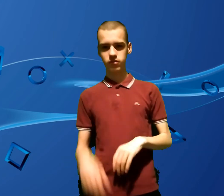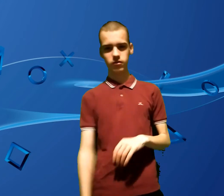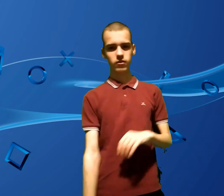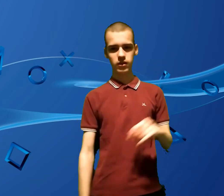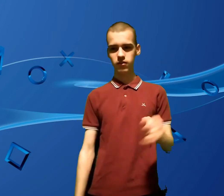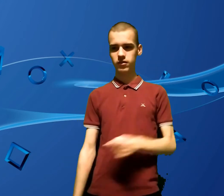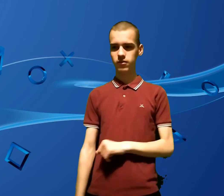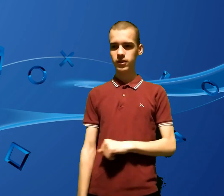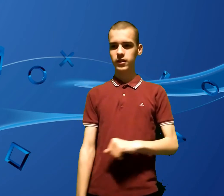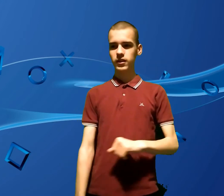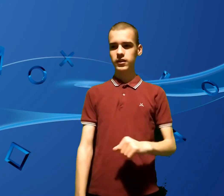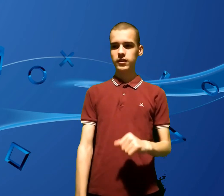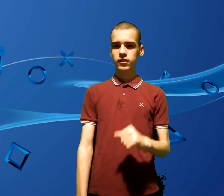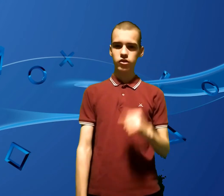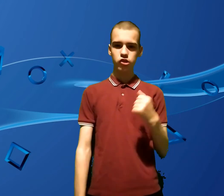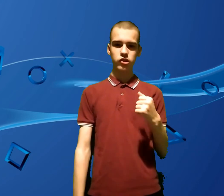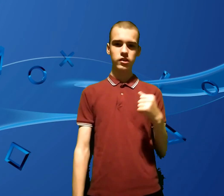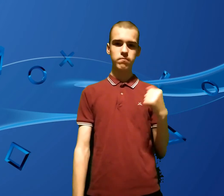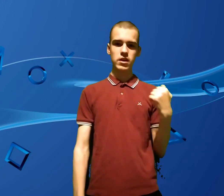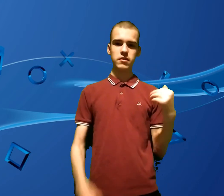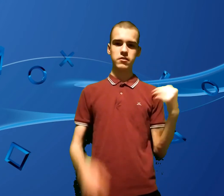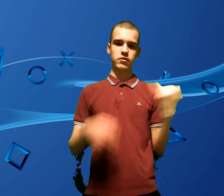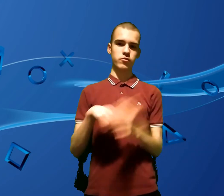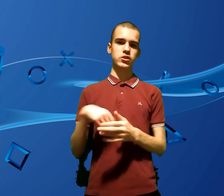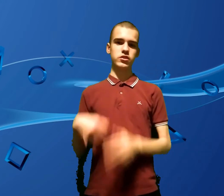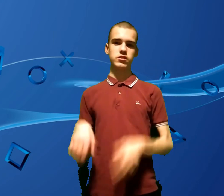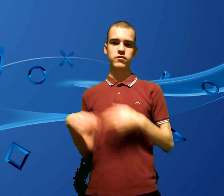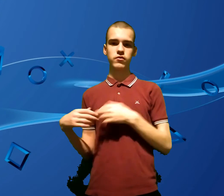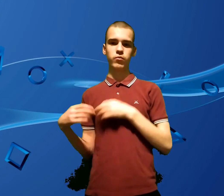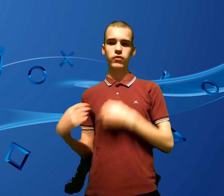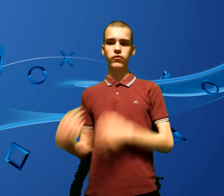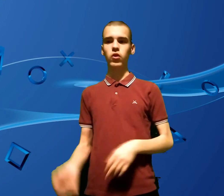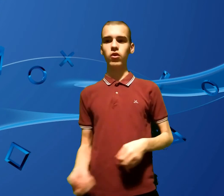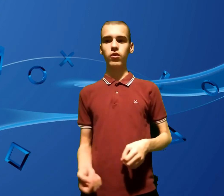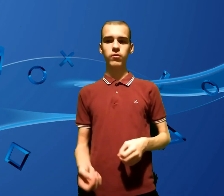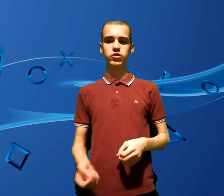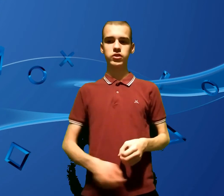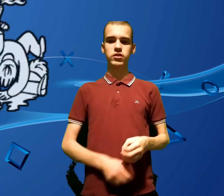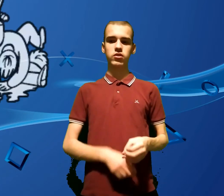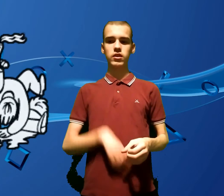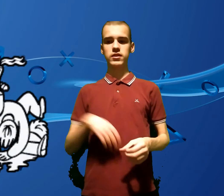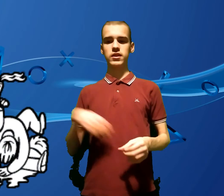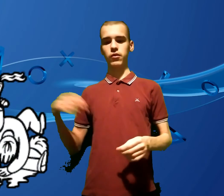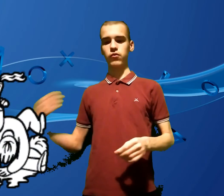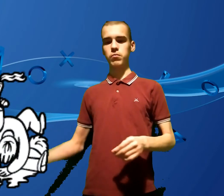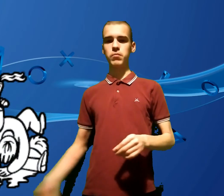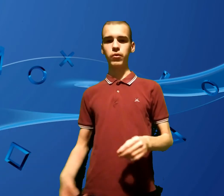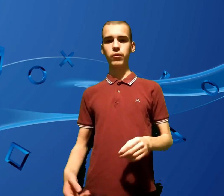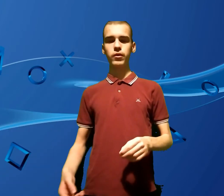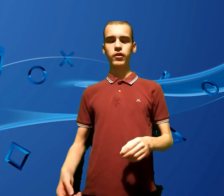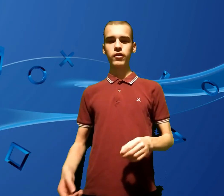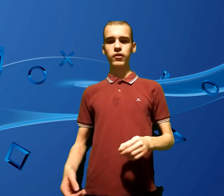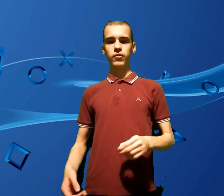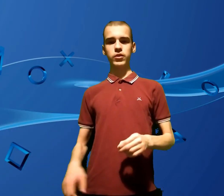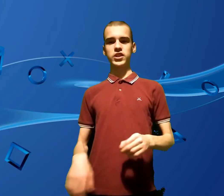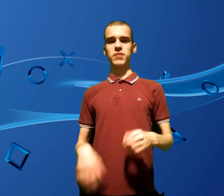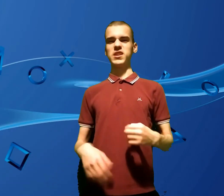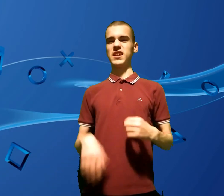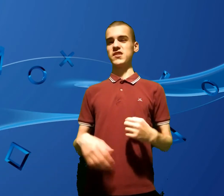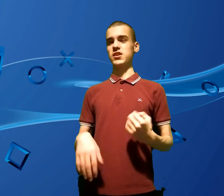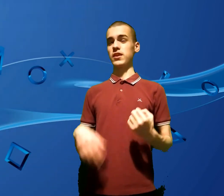call her, girl girl. She made, there was missions with her, which you had to kill a few people, which kind of made the NCR